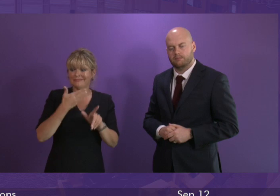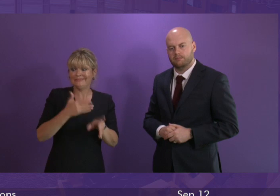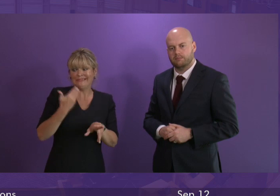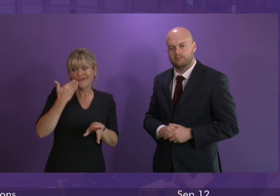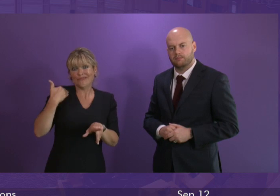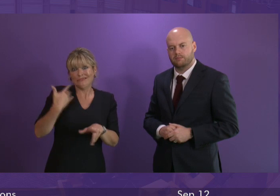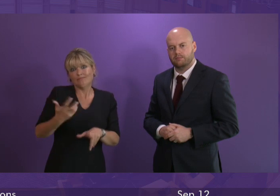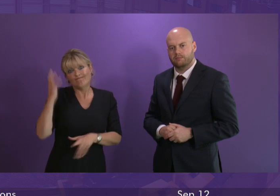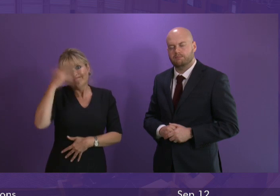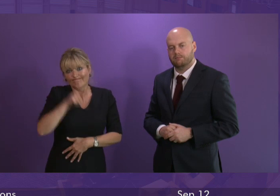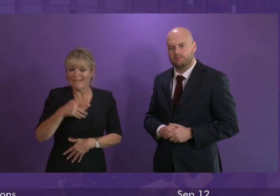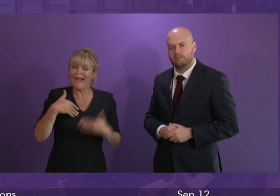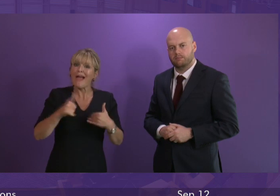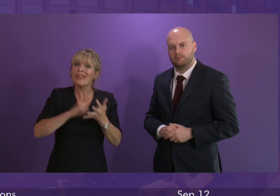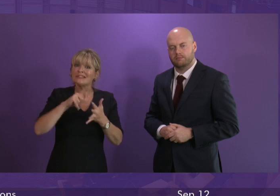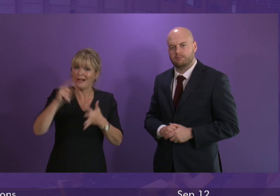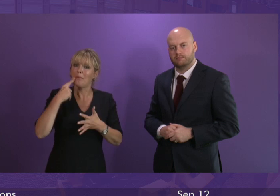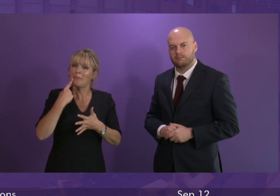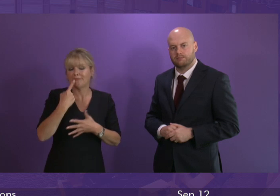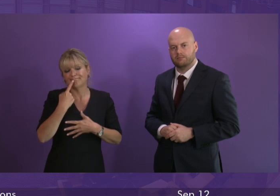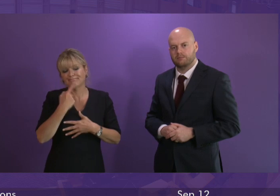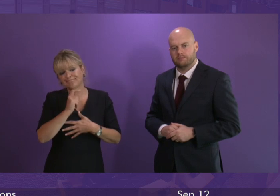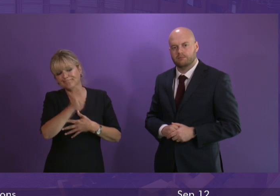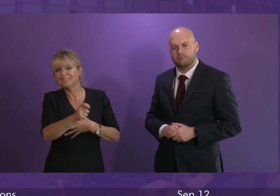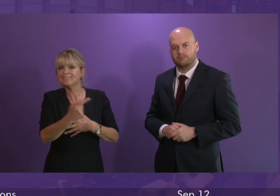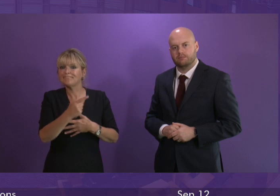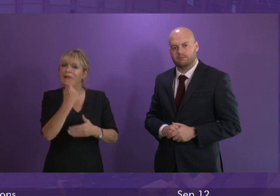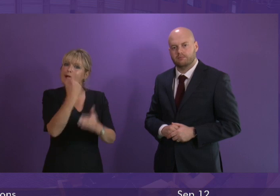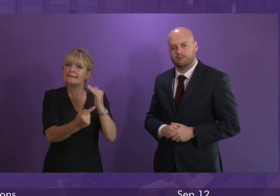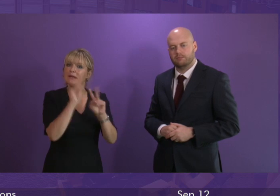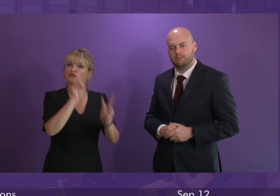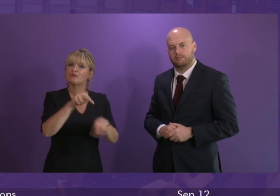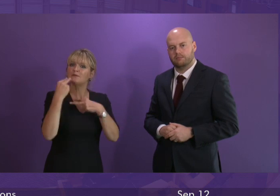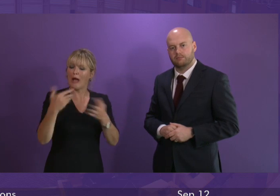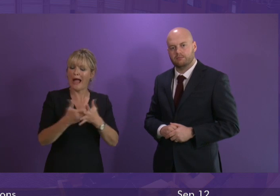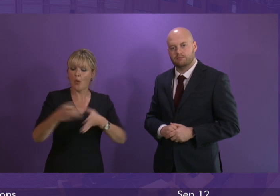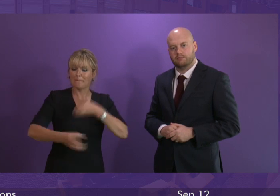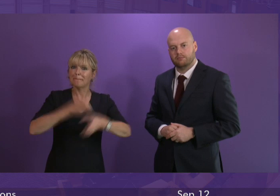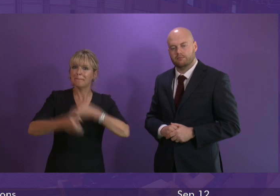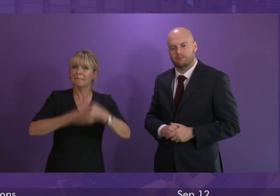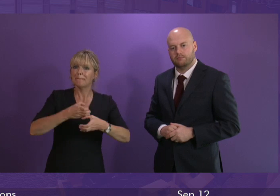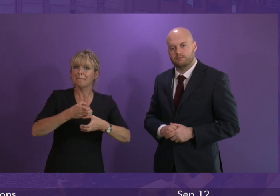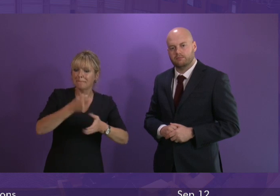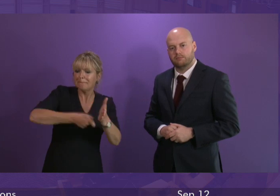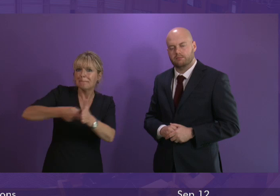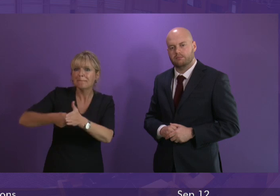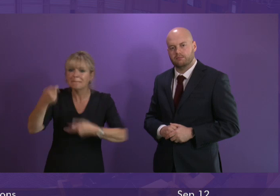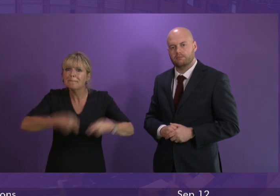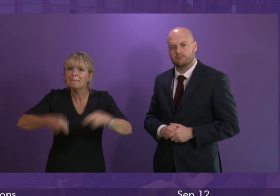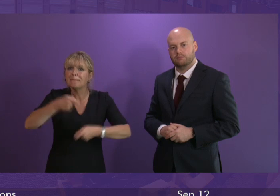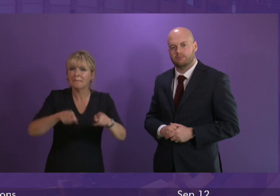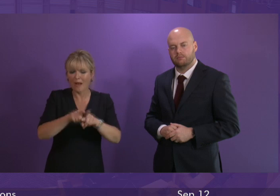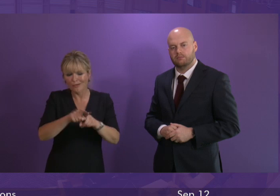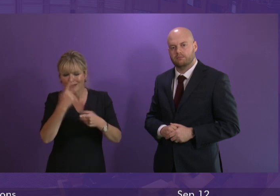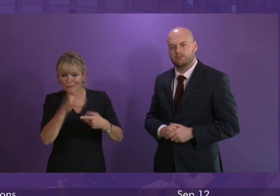concerns the health secretary of course commissioned an independent review of the process of procurement and delivery of the hospital and how it contributes to effective